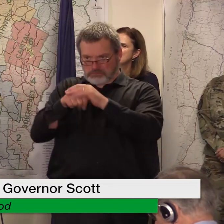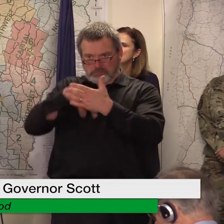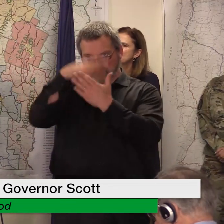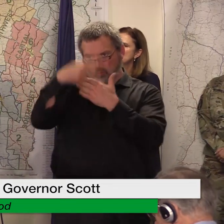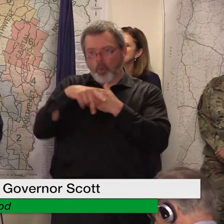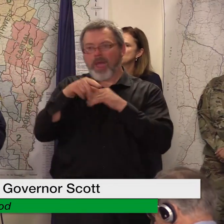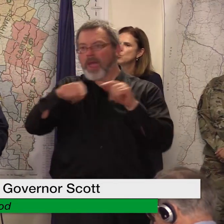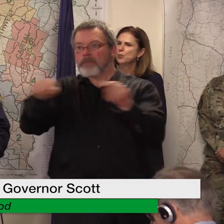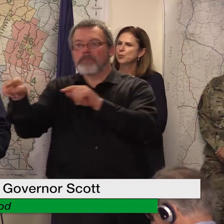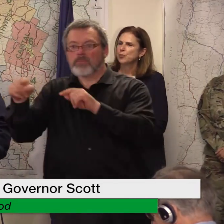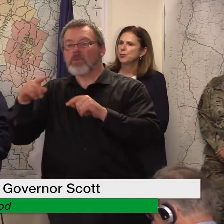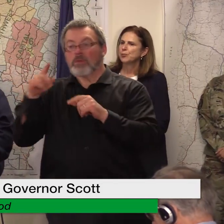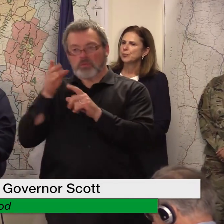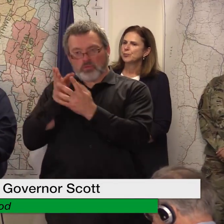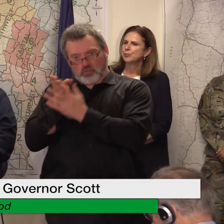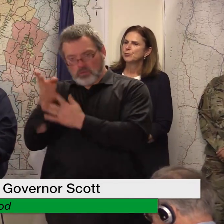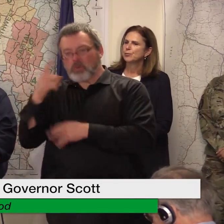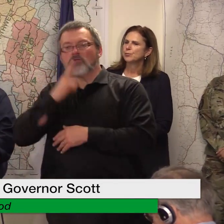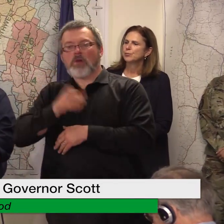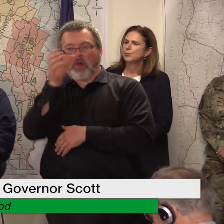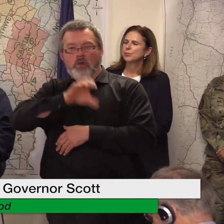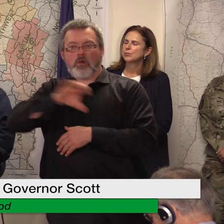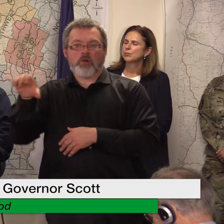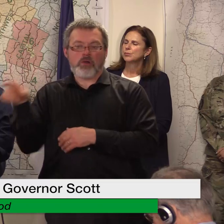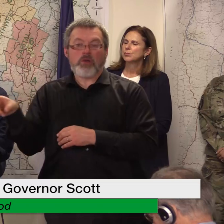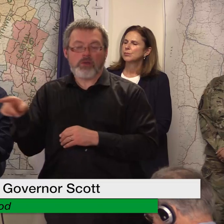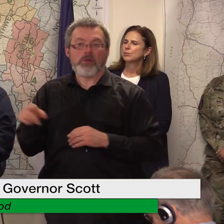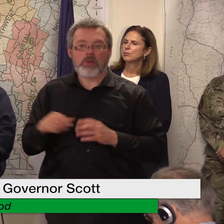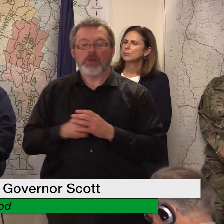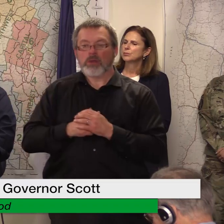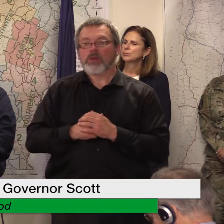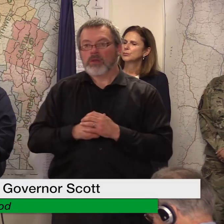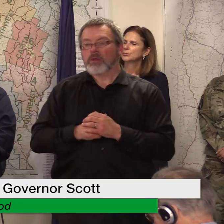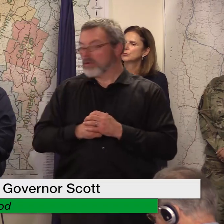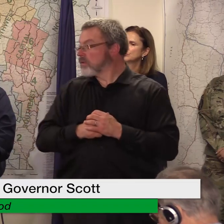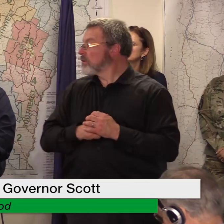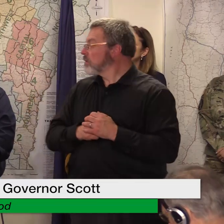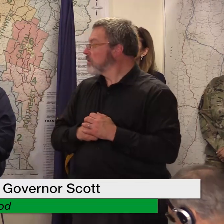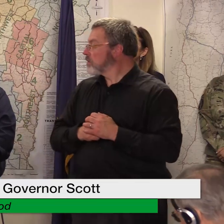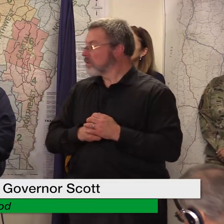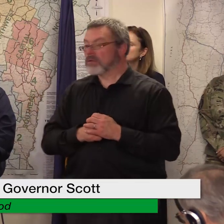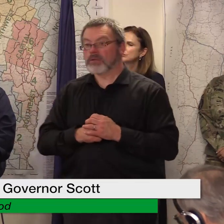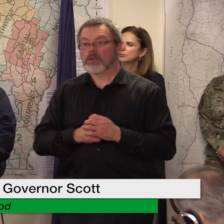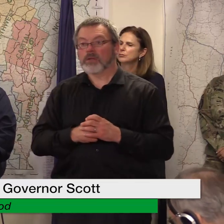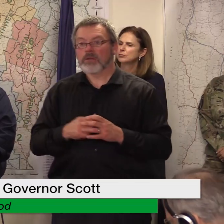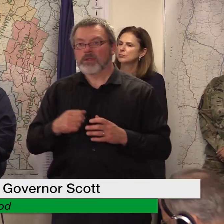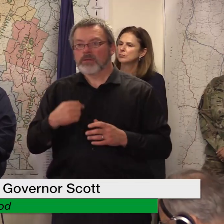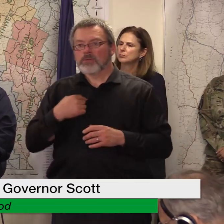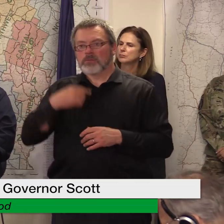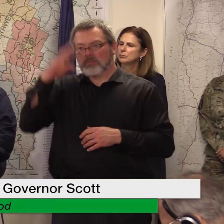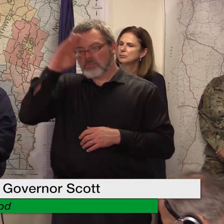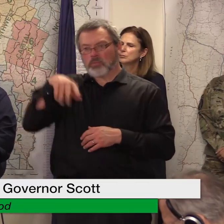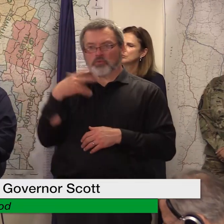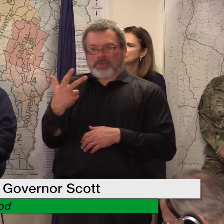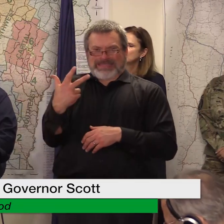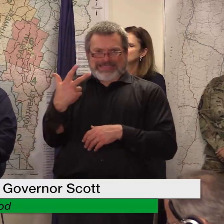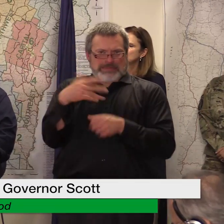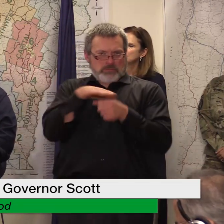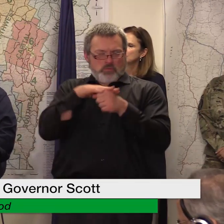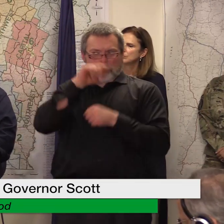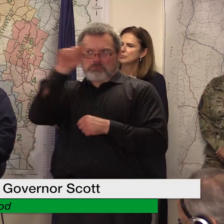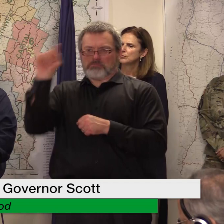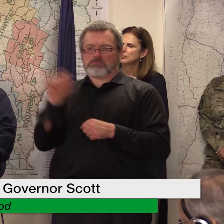red cross there have especially early on i think there were three local shelters that were deployed by